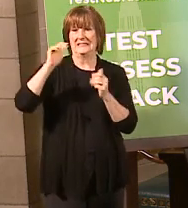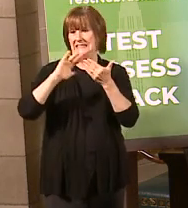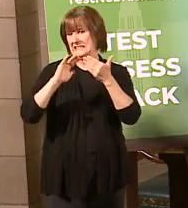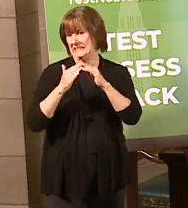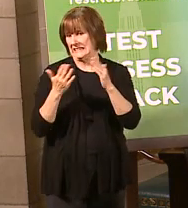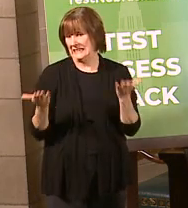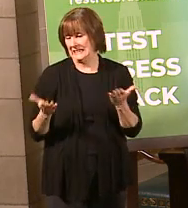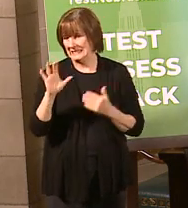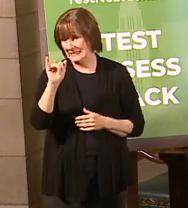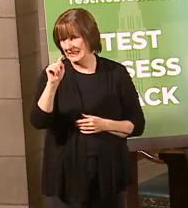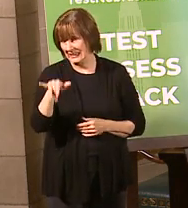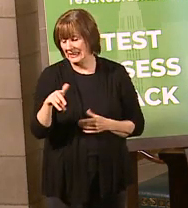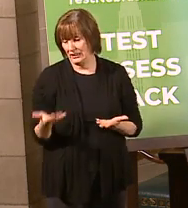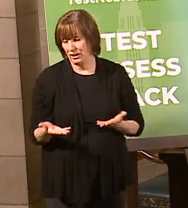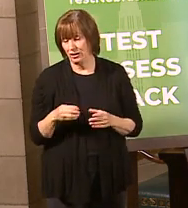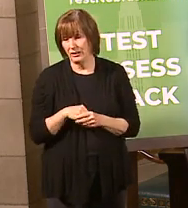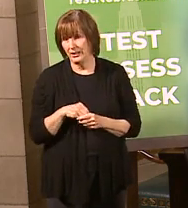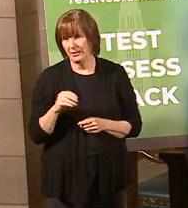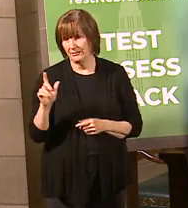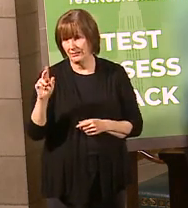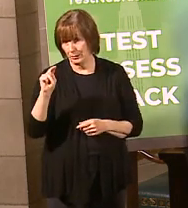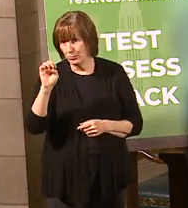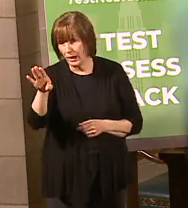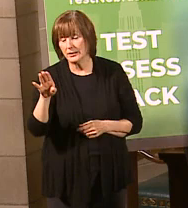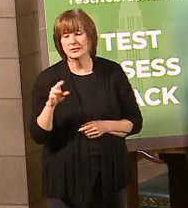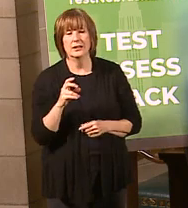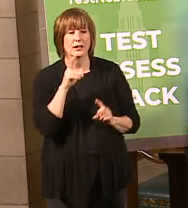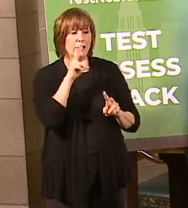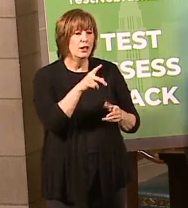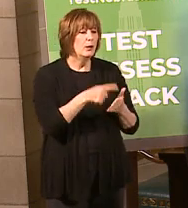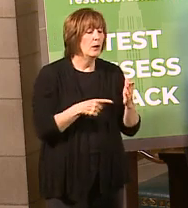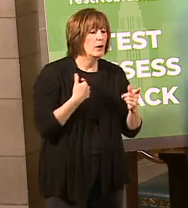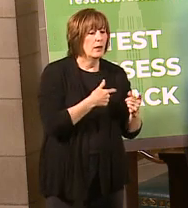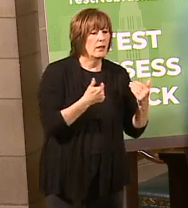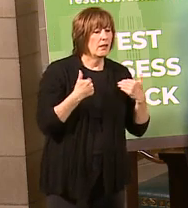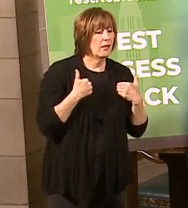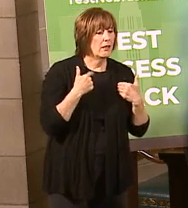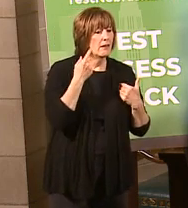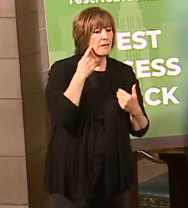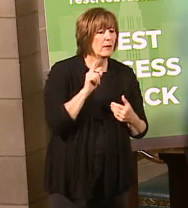So, if you look at our largest metropolitan area, and you look at what we've got with regard to